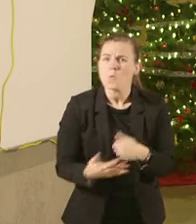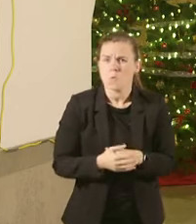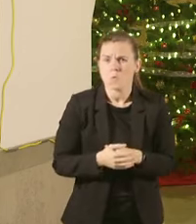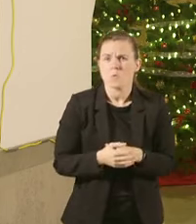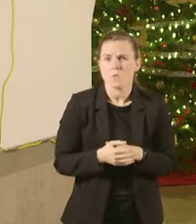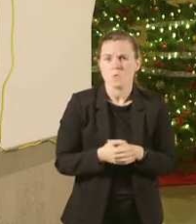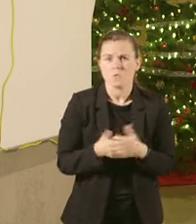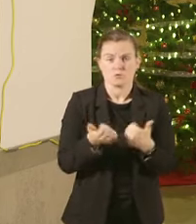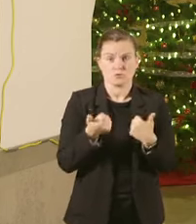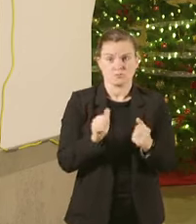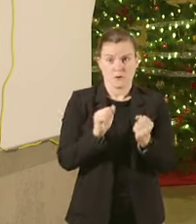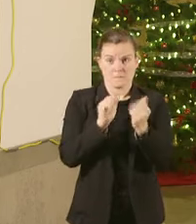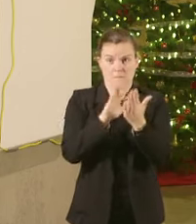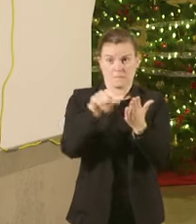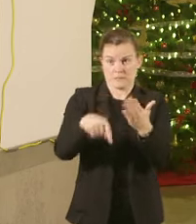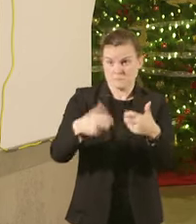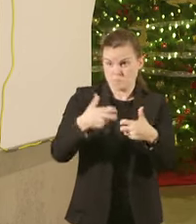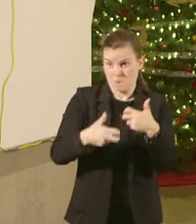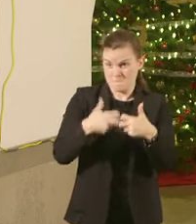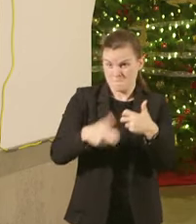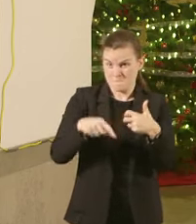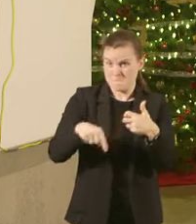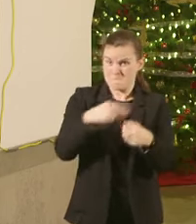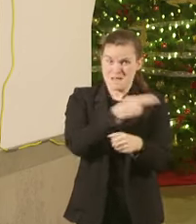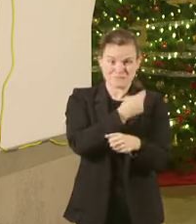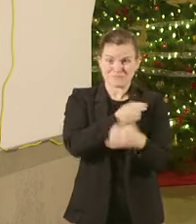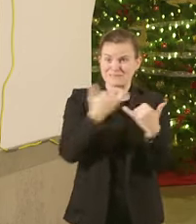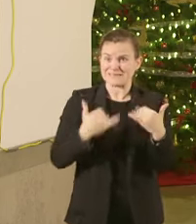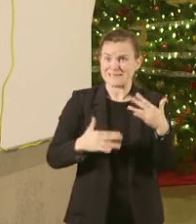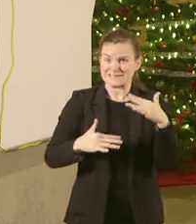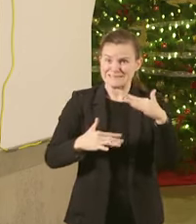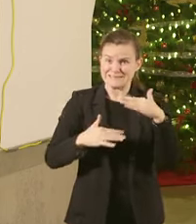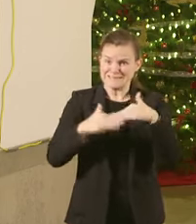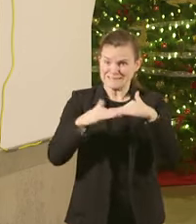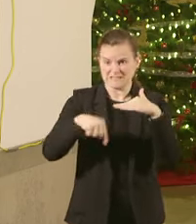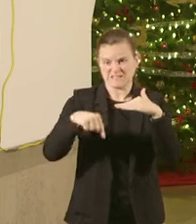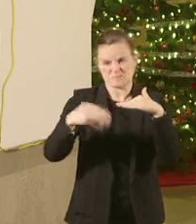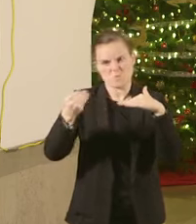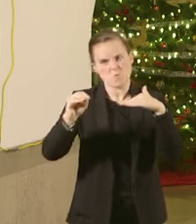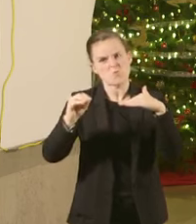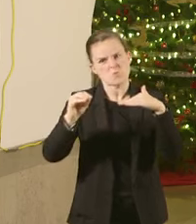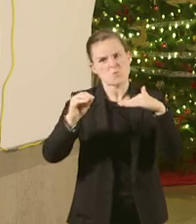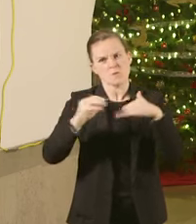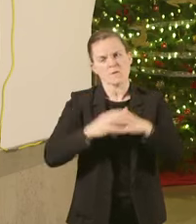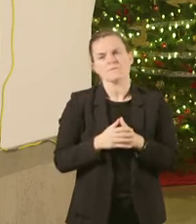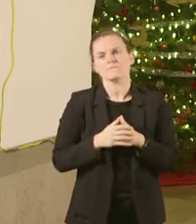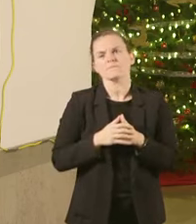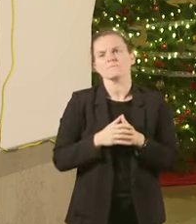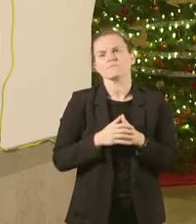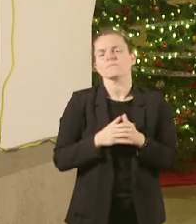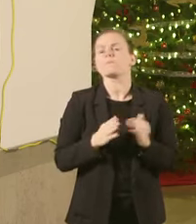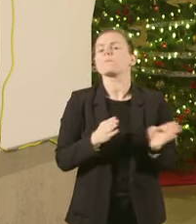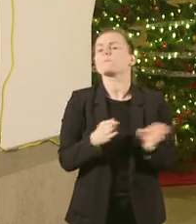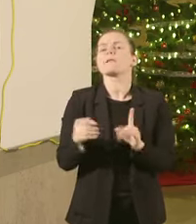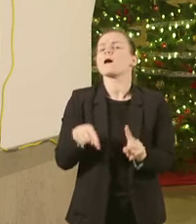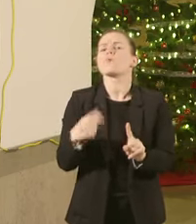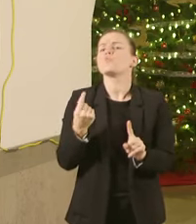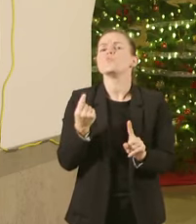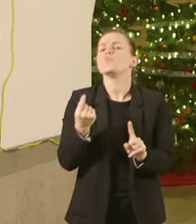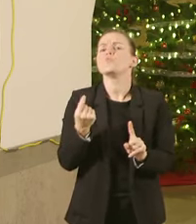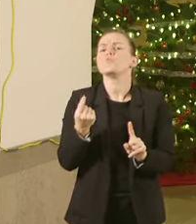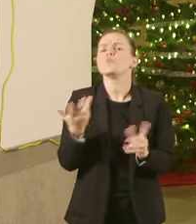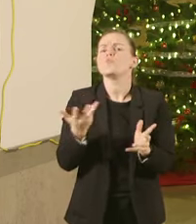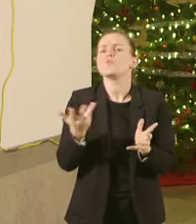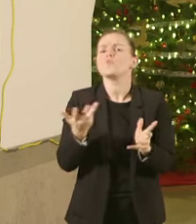to hospital capacity here in Missouri governor Parsons plan will provide a bridge to support care for all patients needing